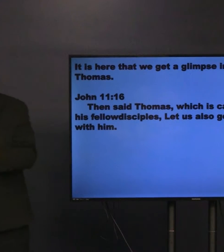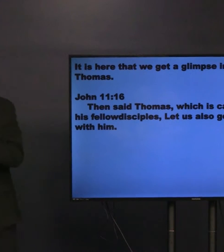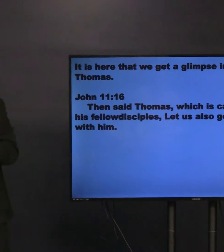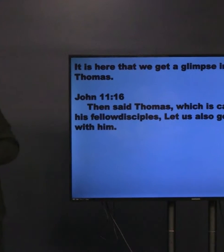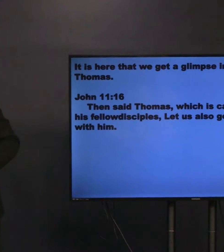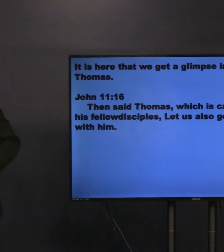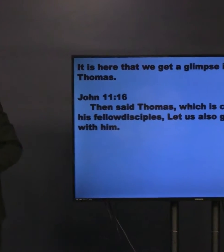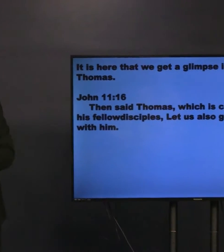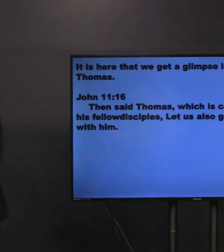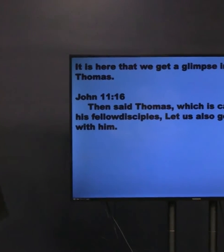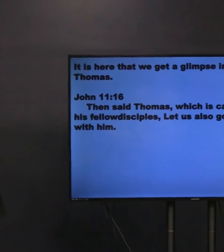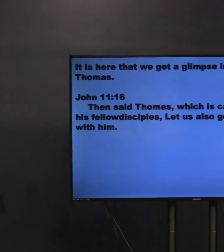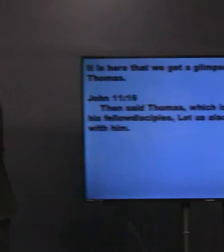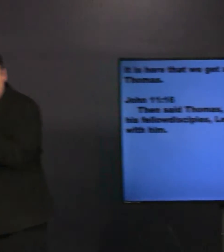said to his fellow disciples,